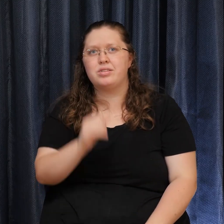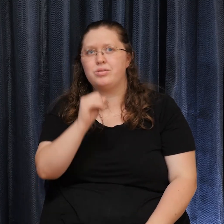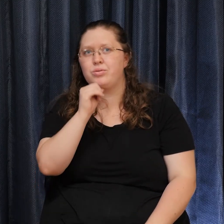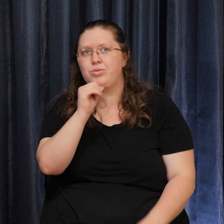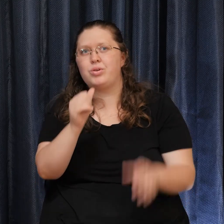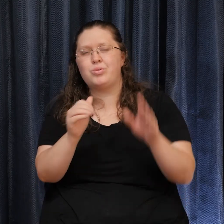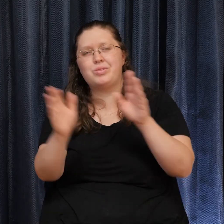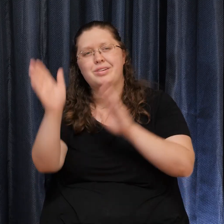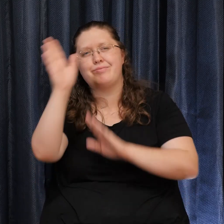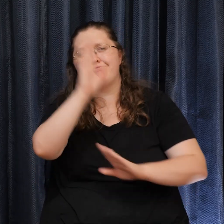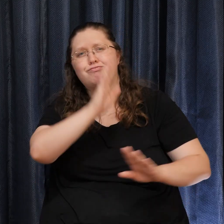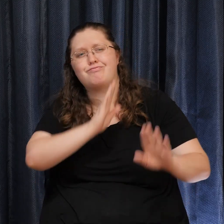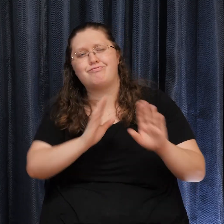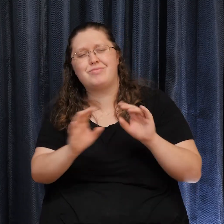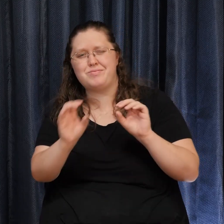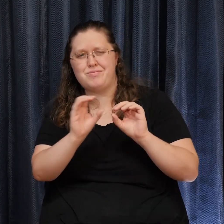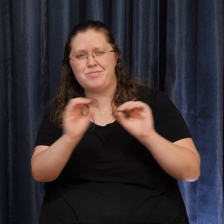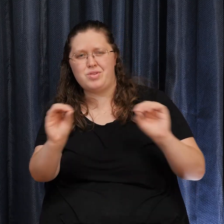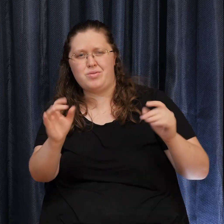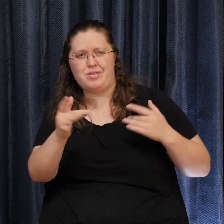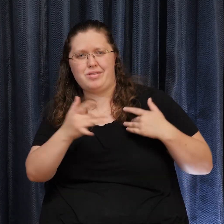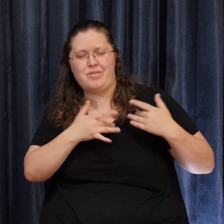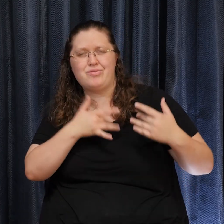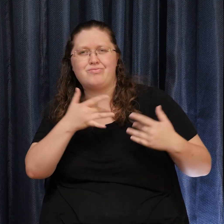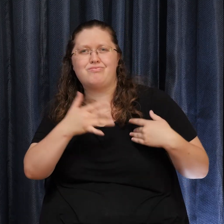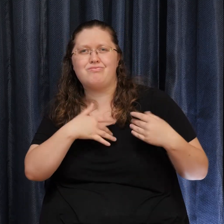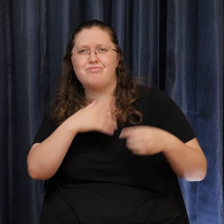worry About a thing